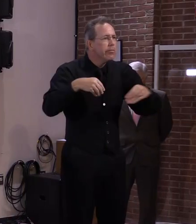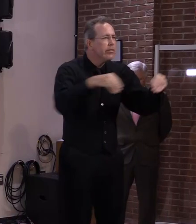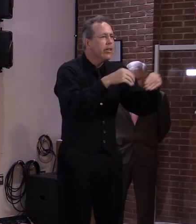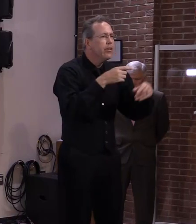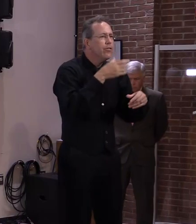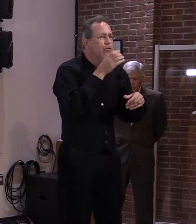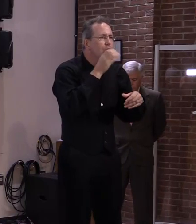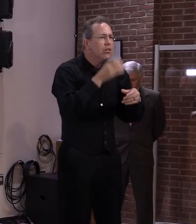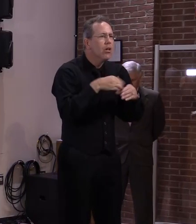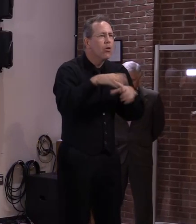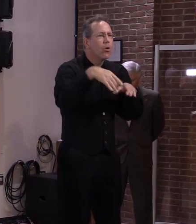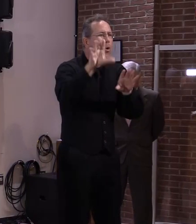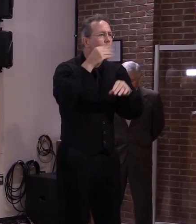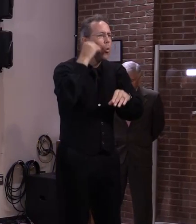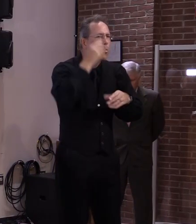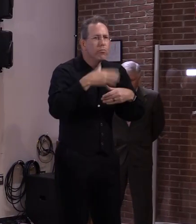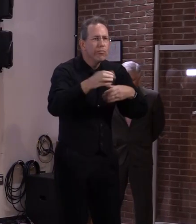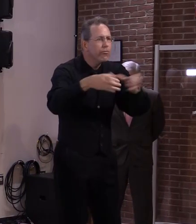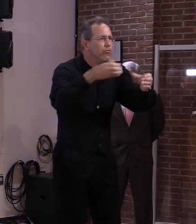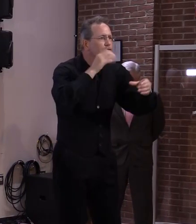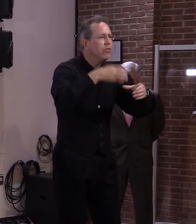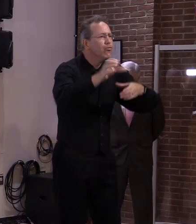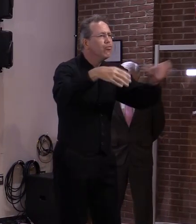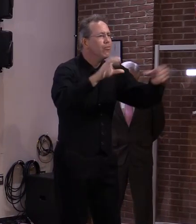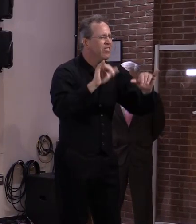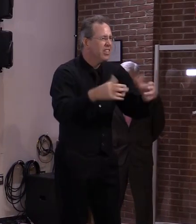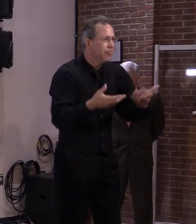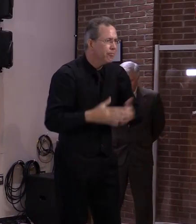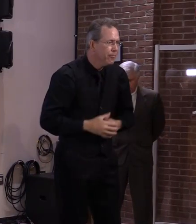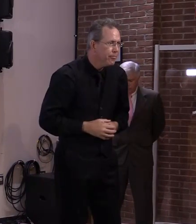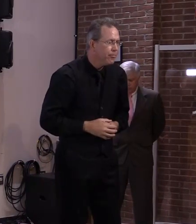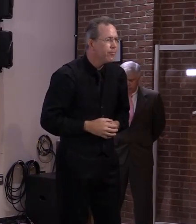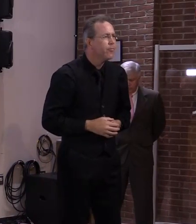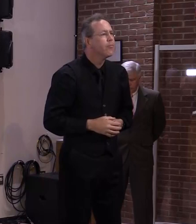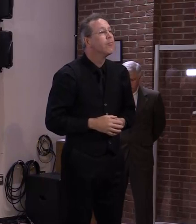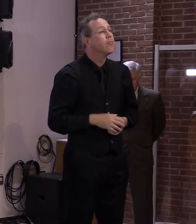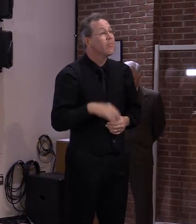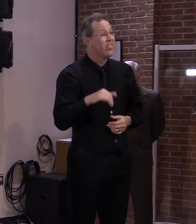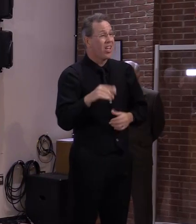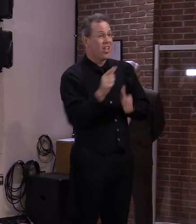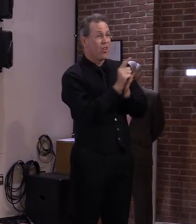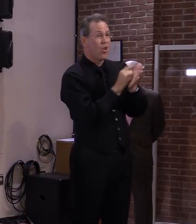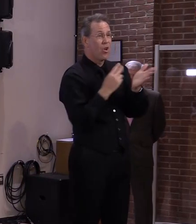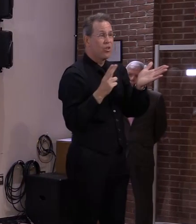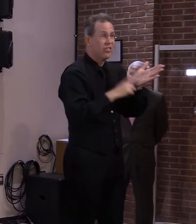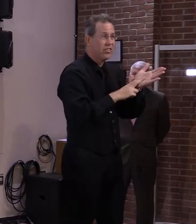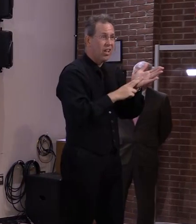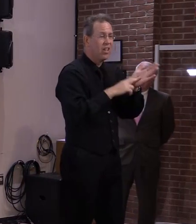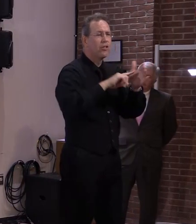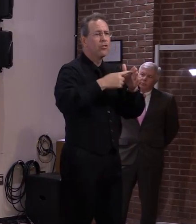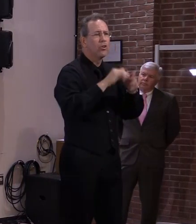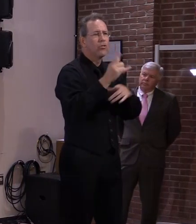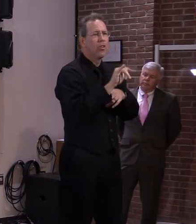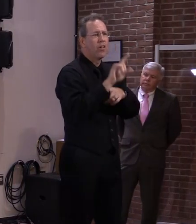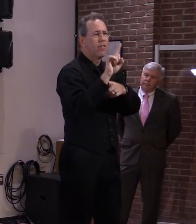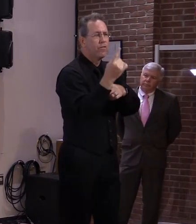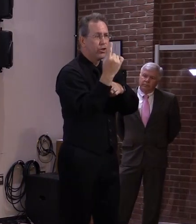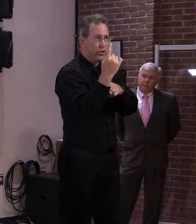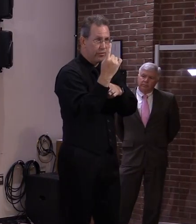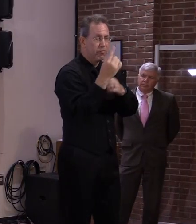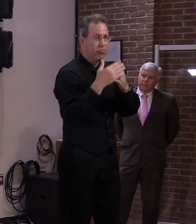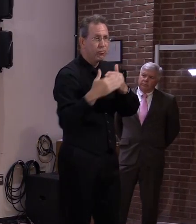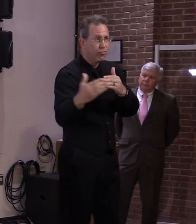The law H three 13 goes into effect July one. So the order will serve as a bridge until we get there.